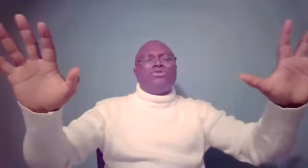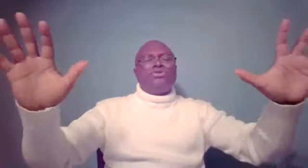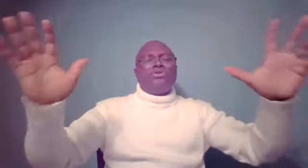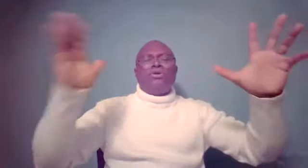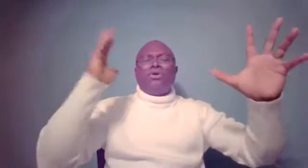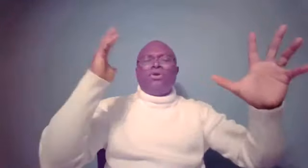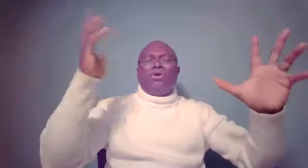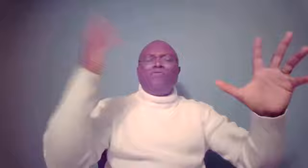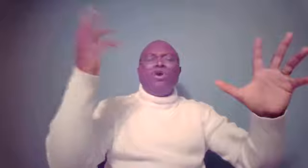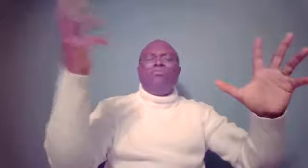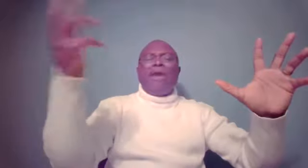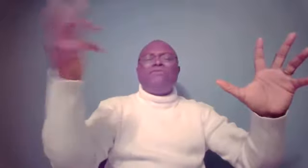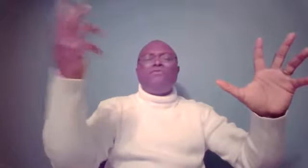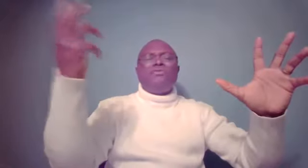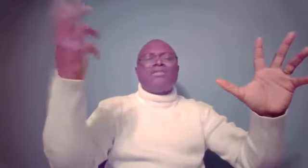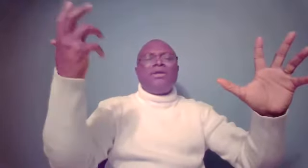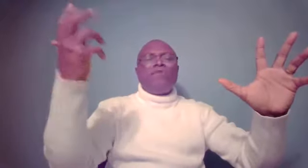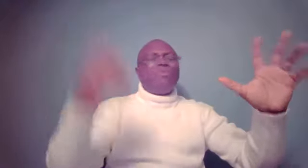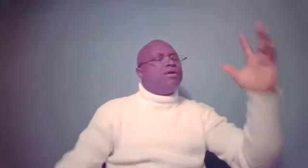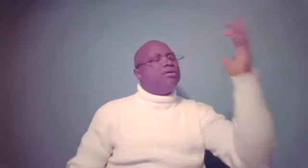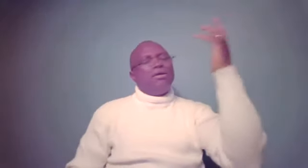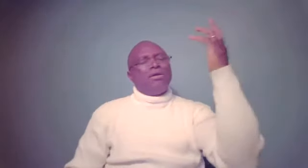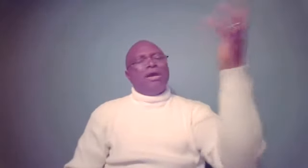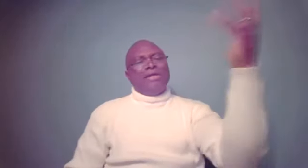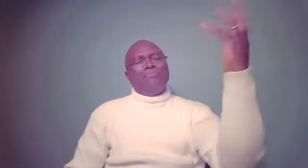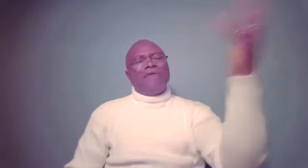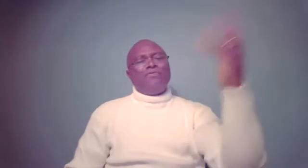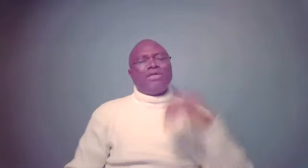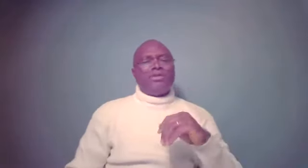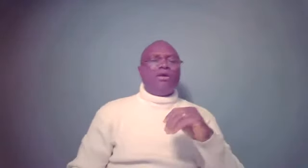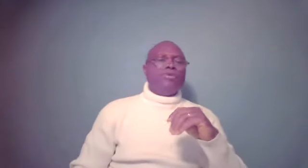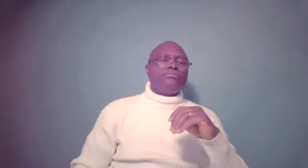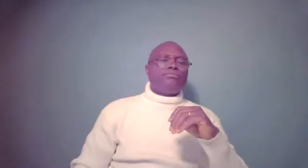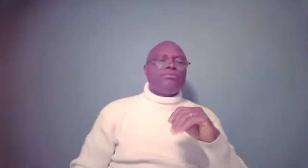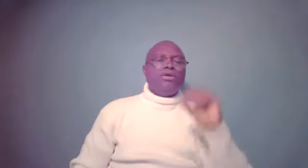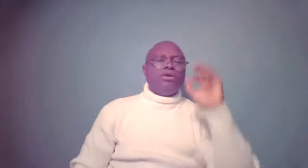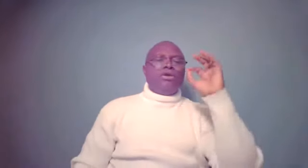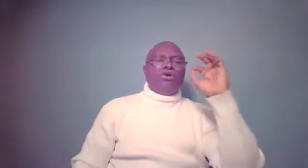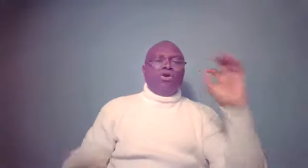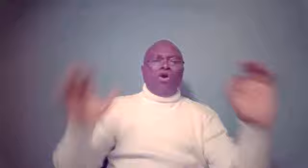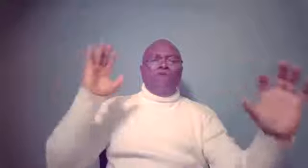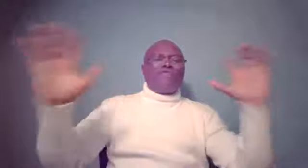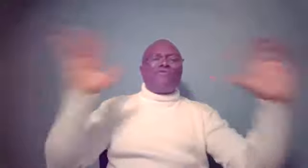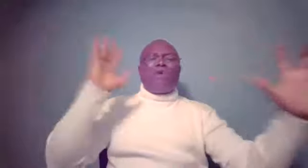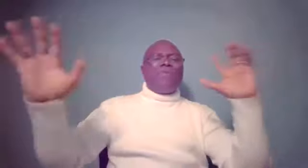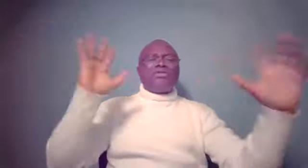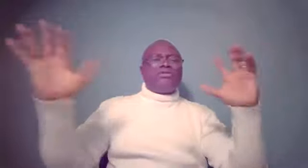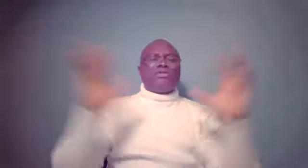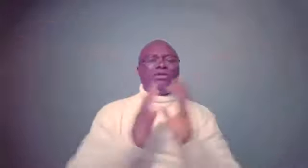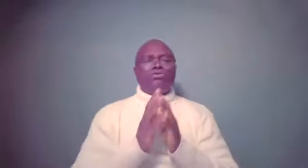of the unmindful destiny helper and a mindful destiny helper. Of the four persons in the